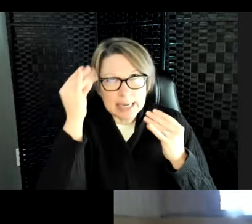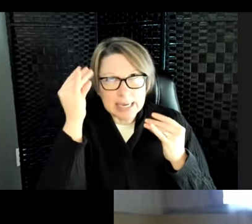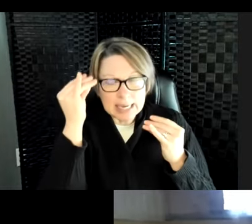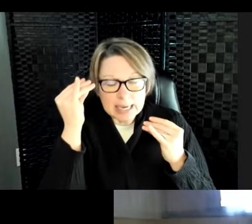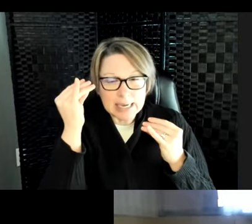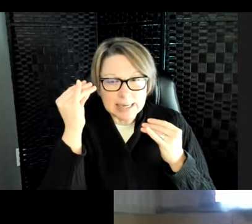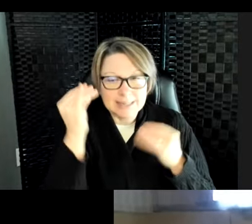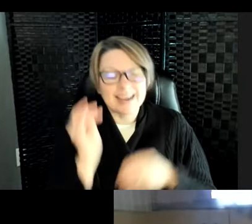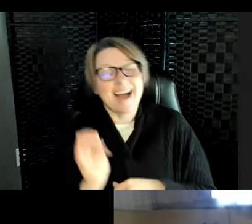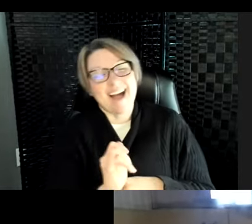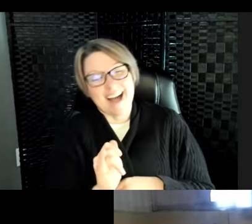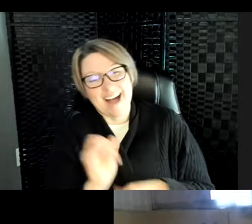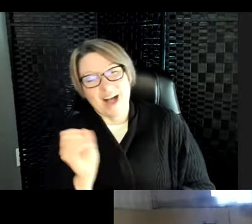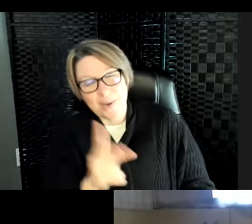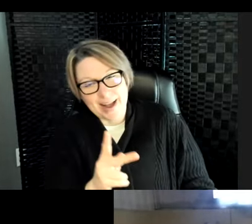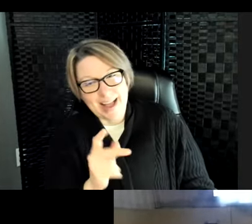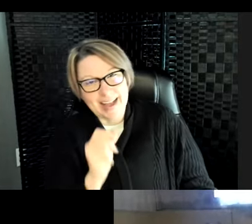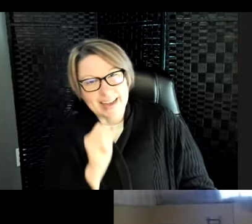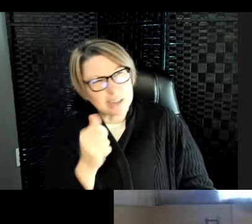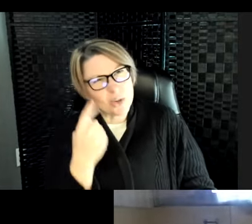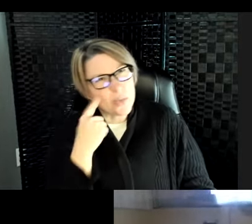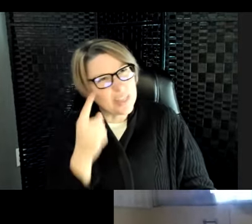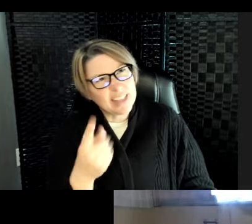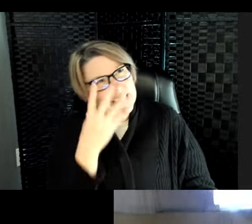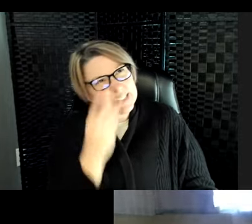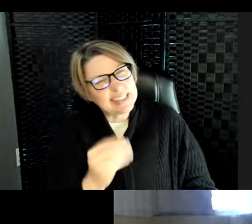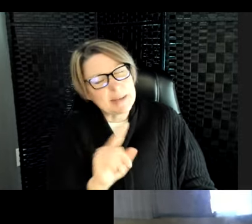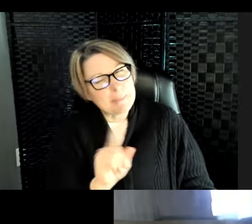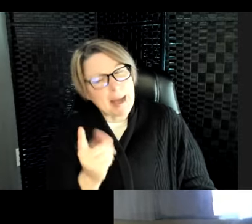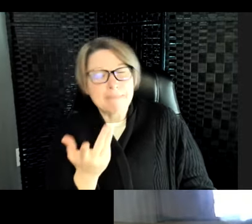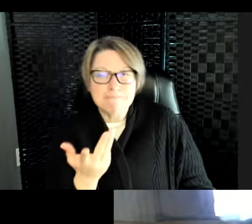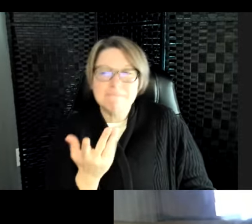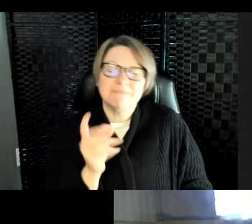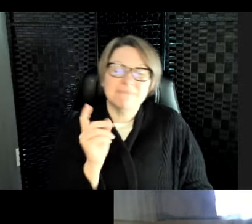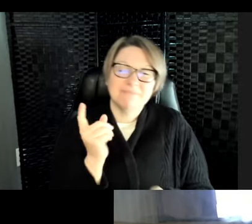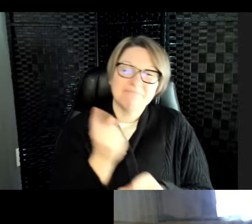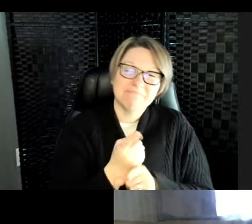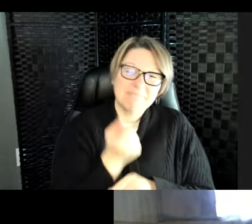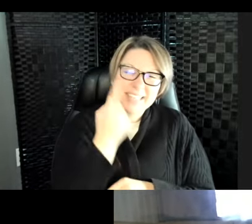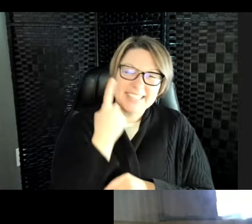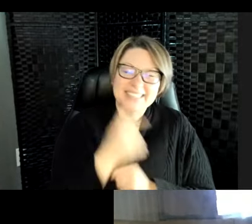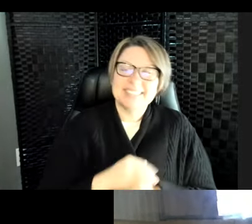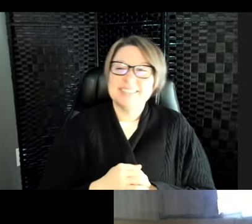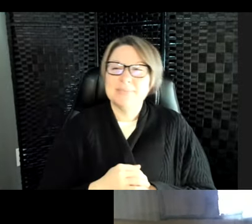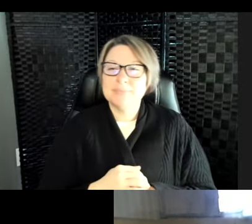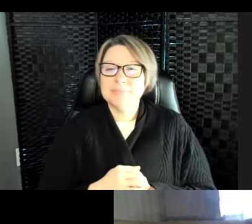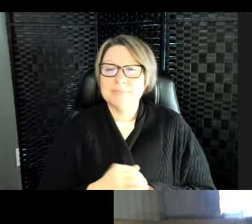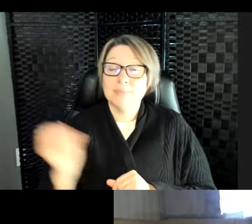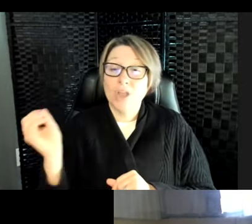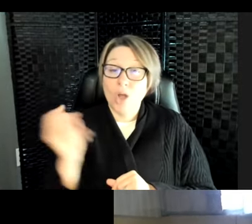okay. I was going to say, I don't think that these ones sleep, but yes, that makes sense. All right, and Timpy has another